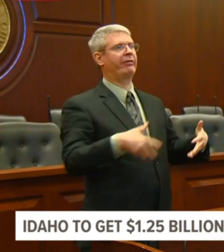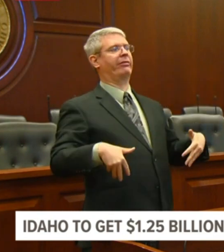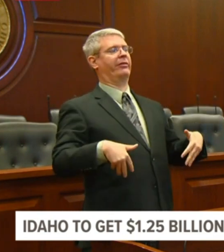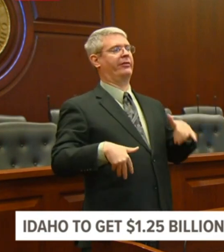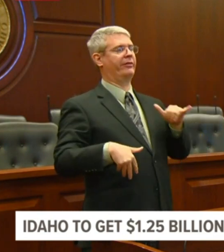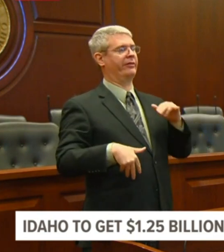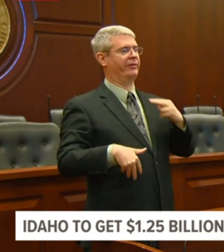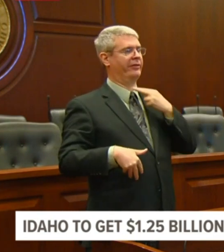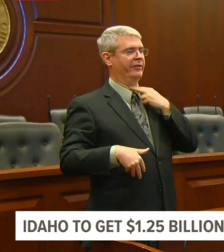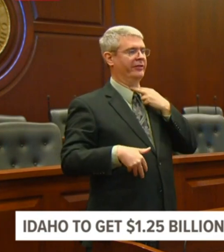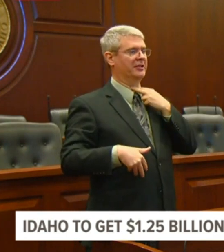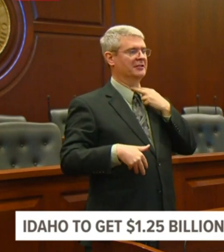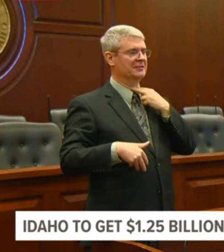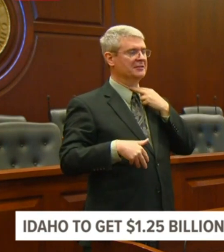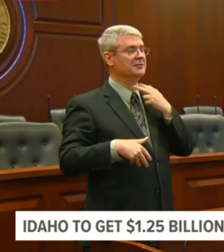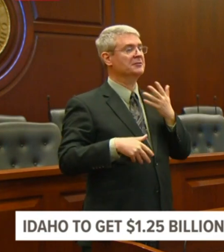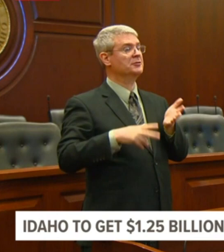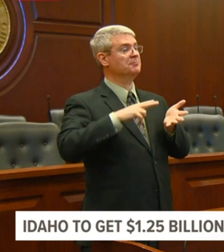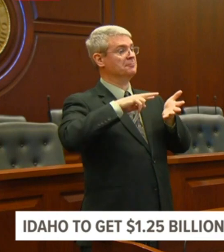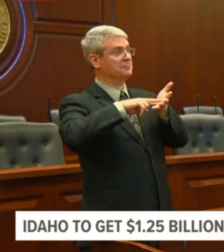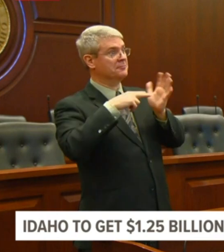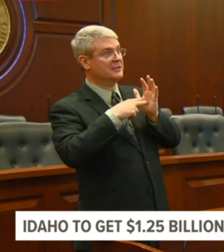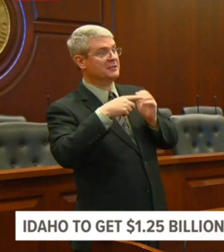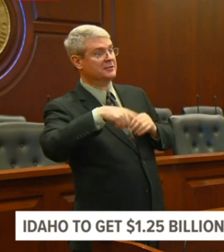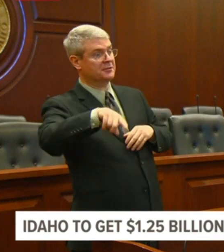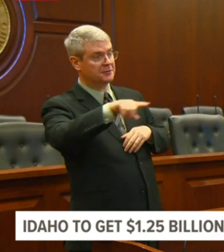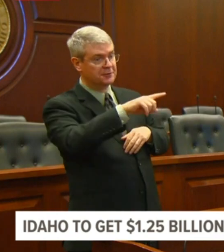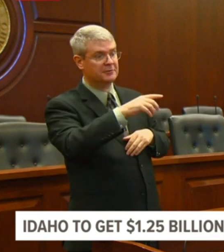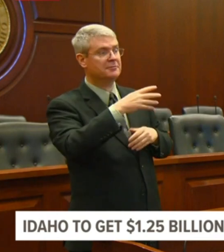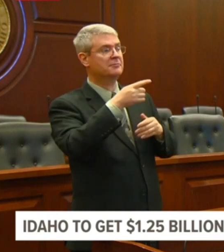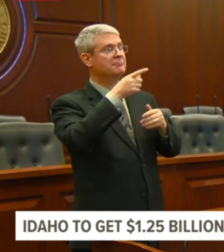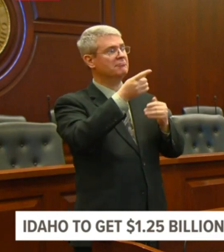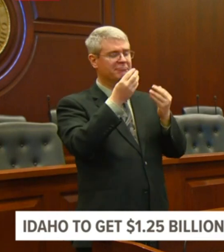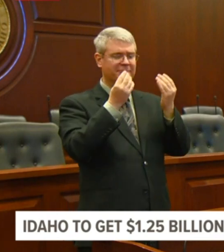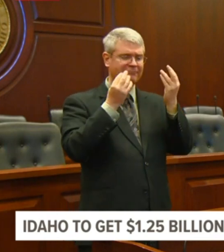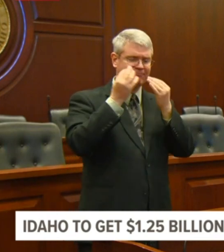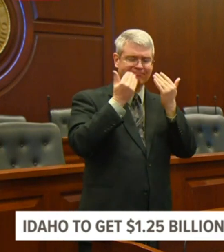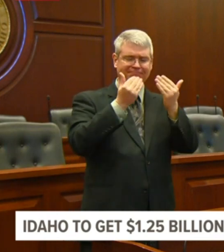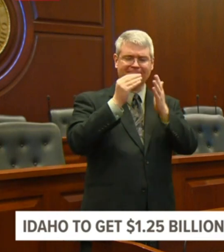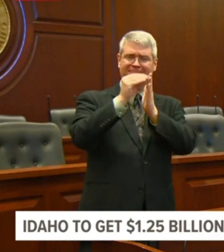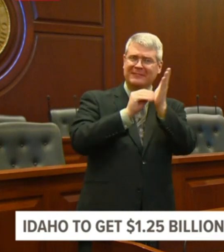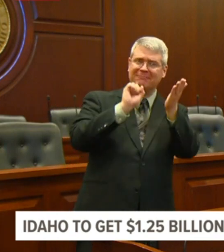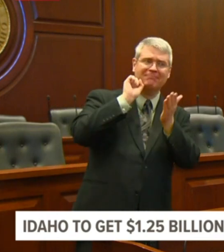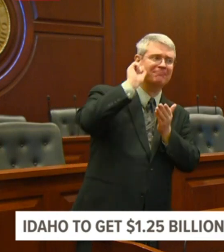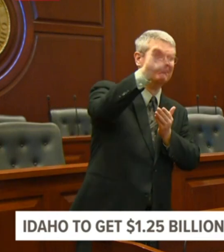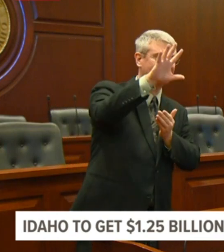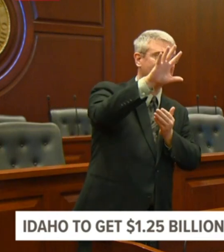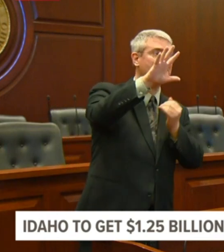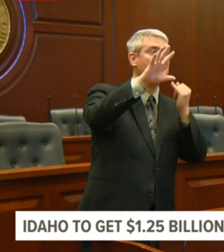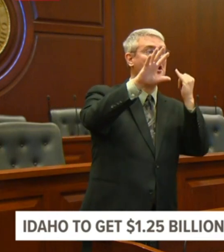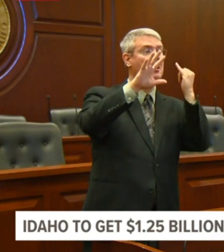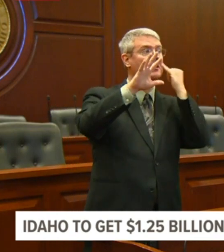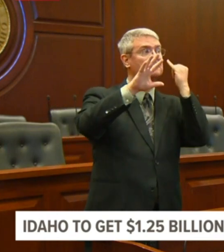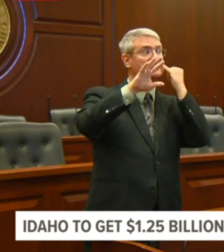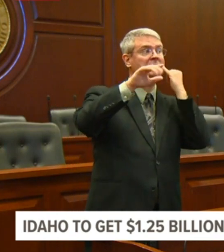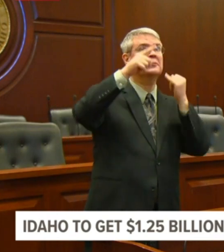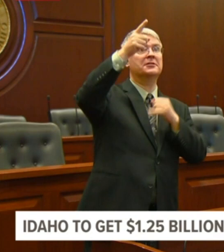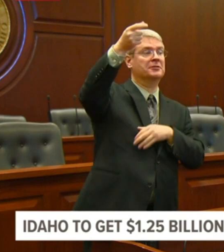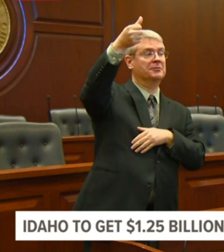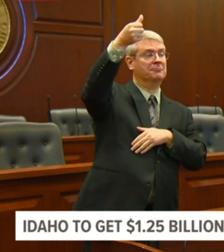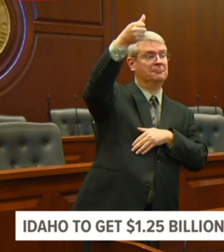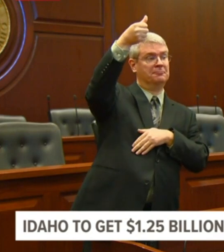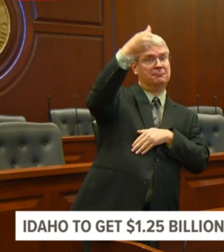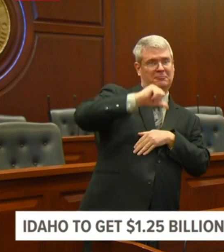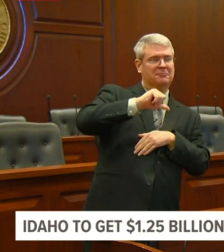beyond the normal 14 days. For employers, businesses who pay a